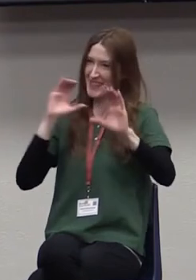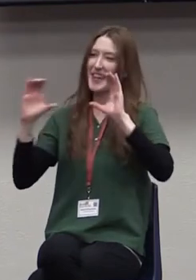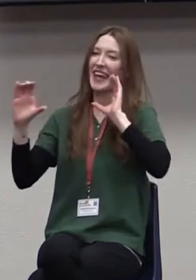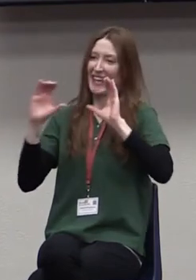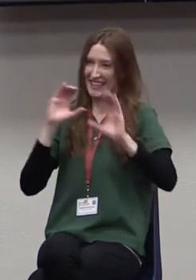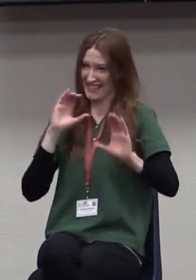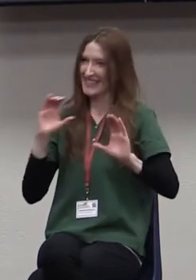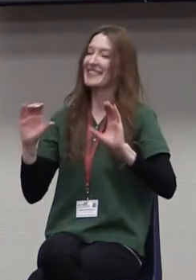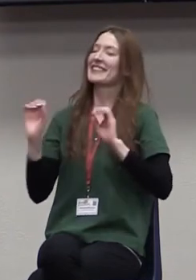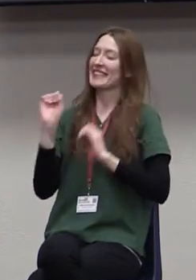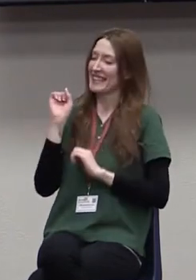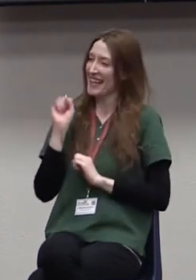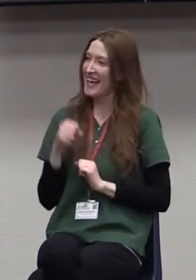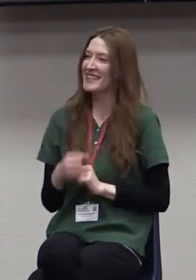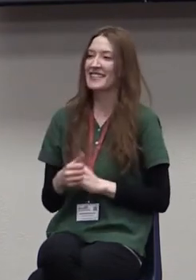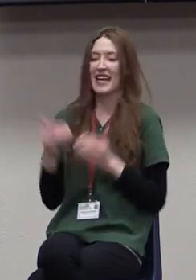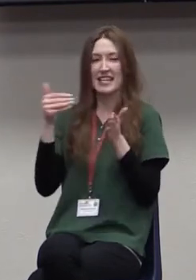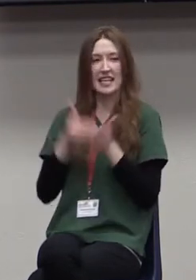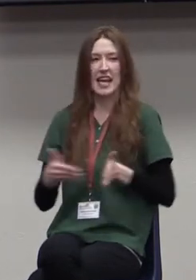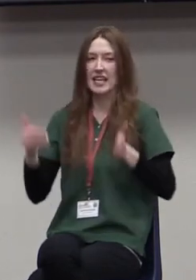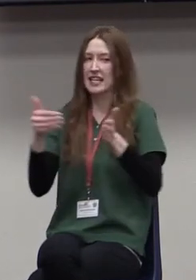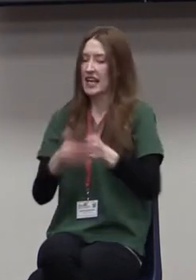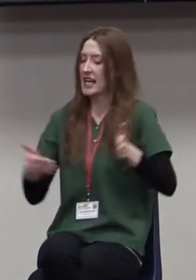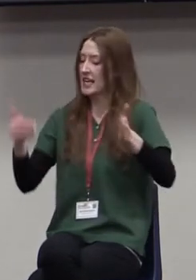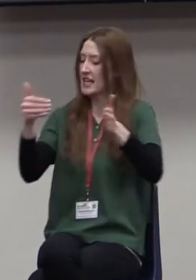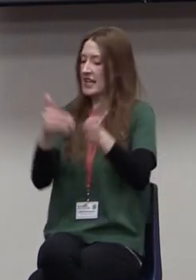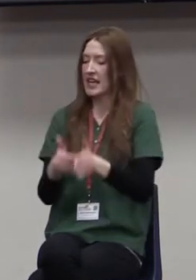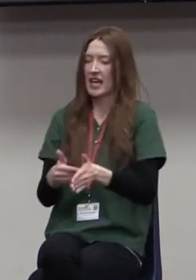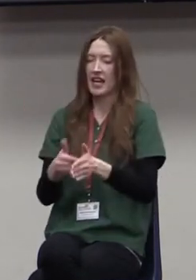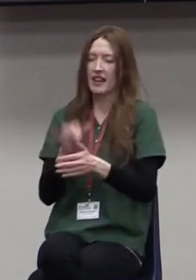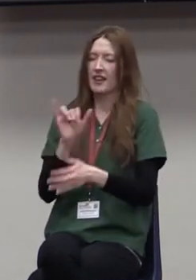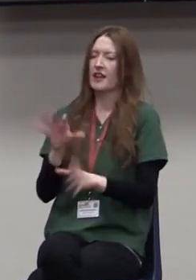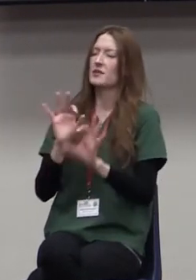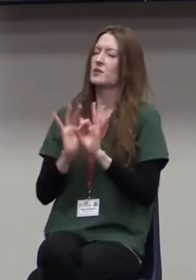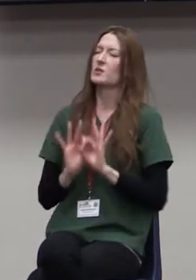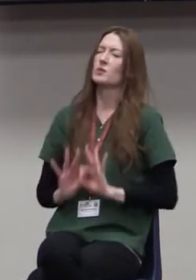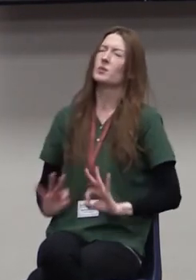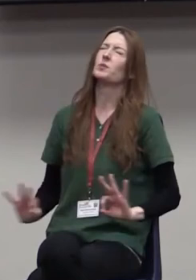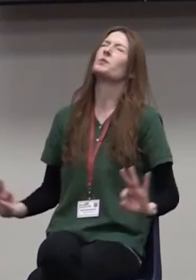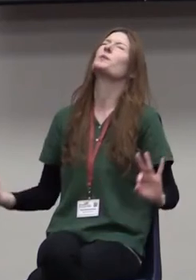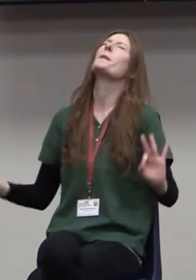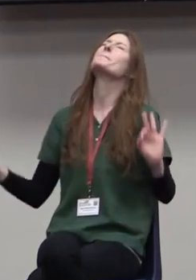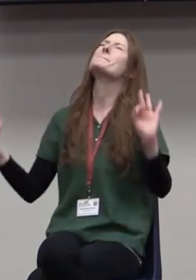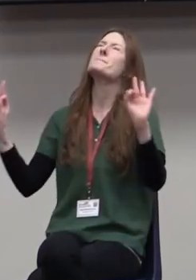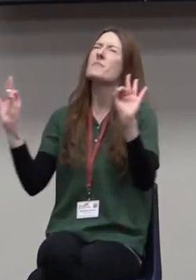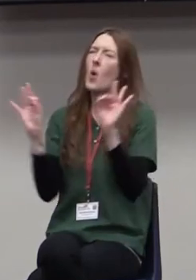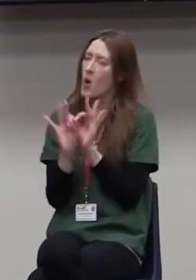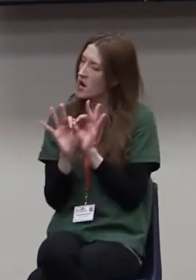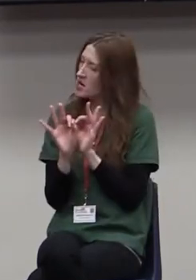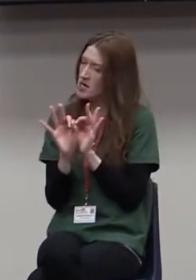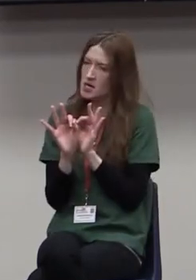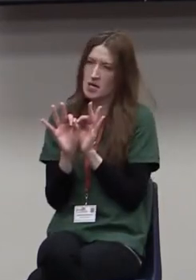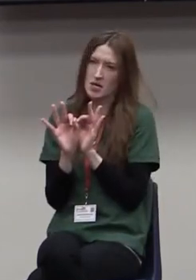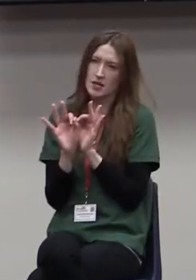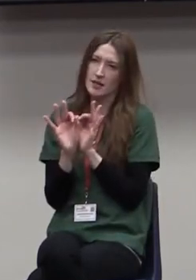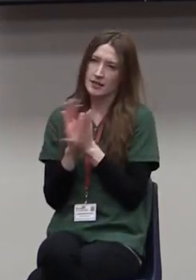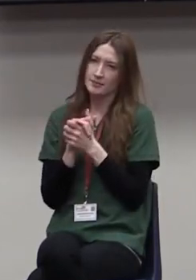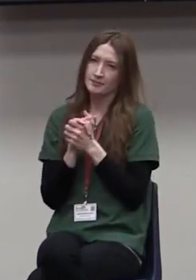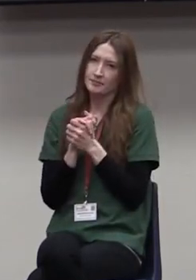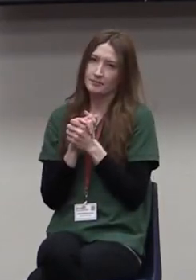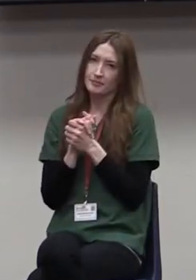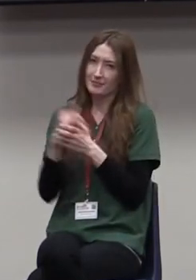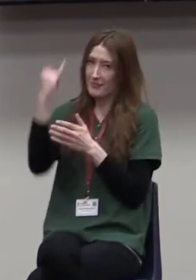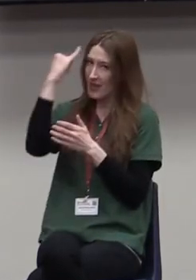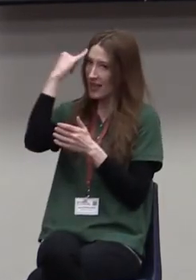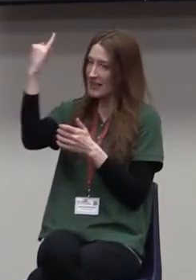Communication over and over is critical in every single piece and element of this project. And so the idea of